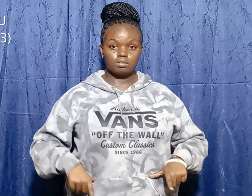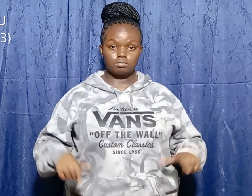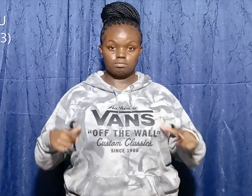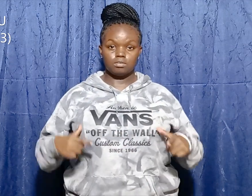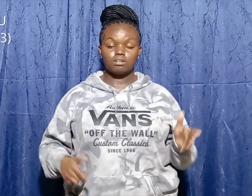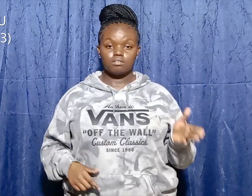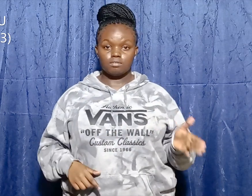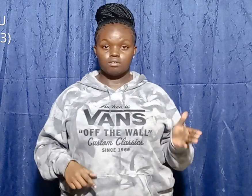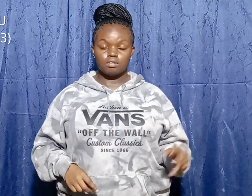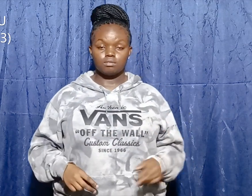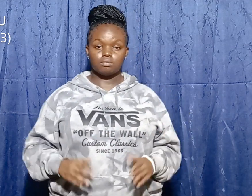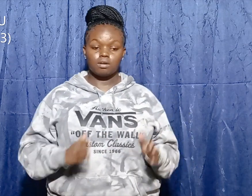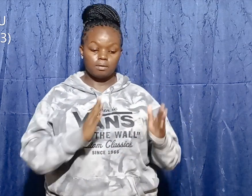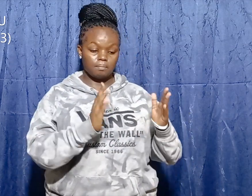The person's name was Jesse.